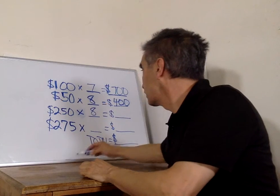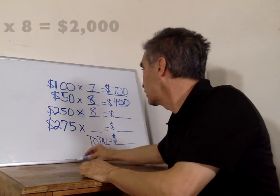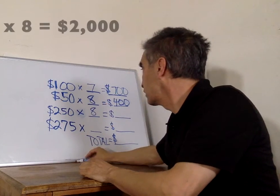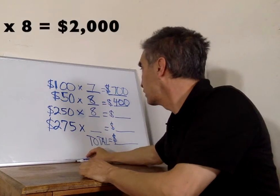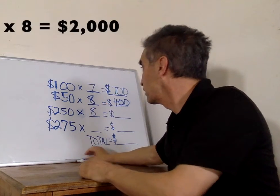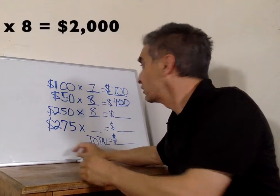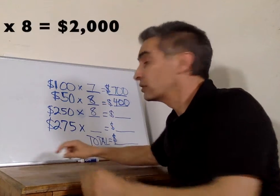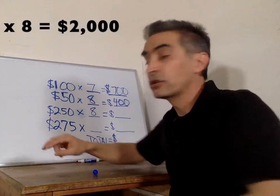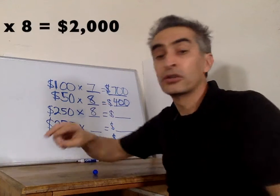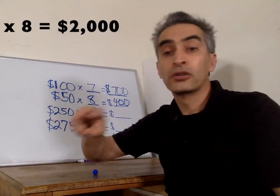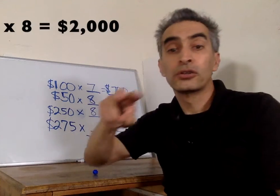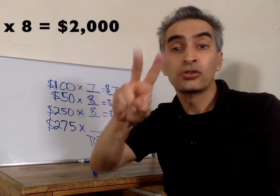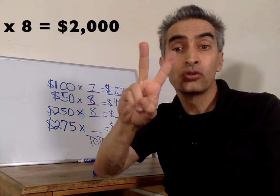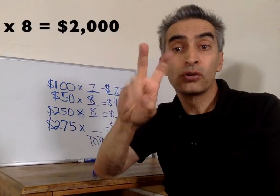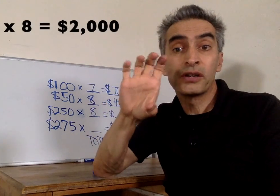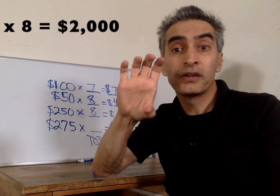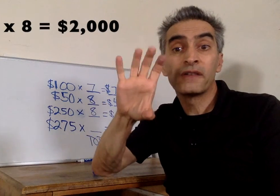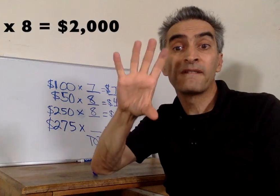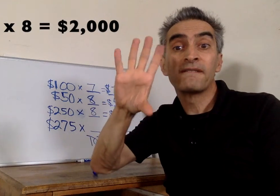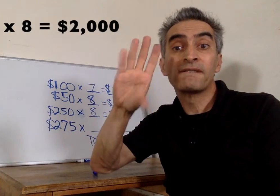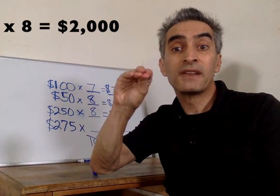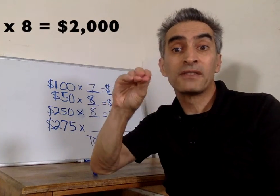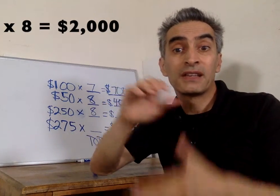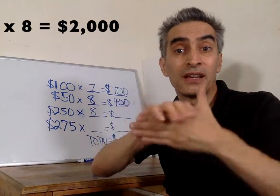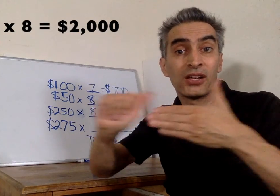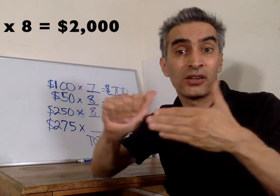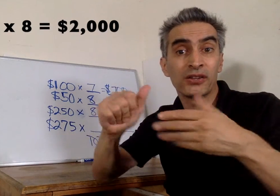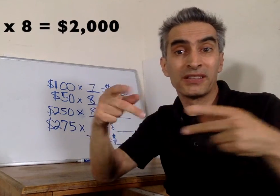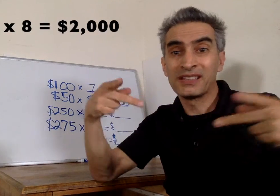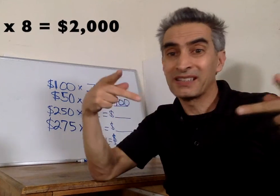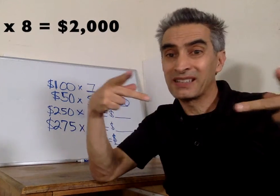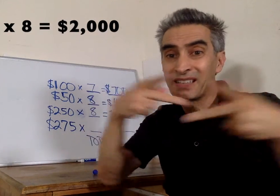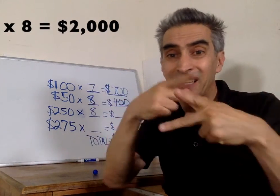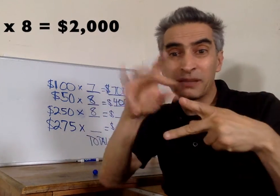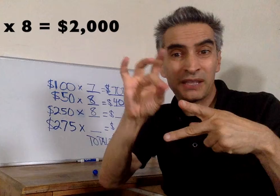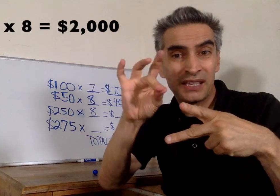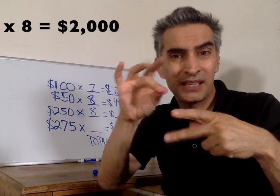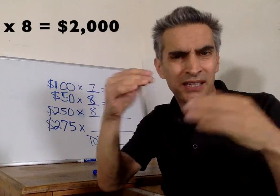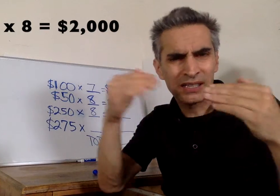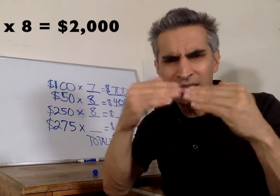$250 times eight equals $2,000.